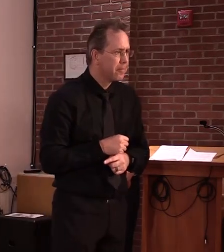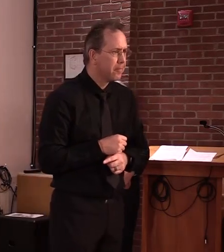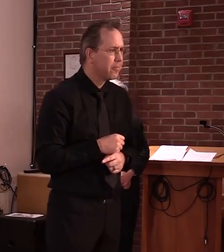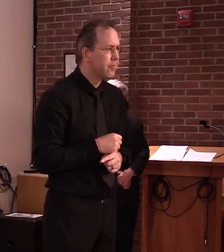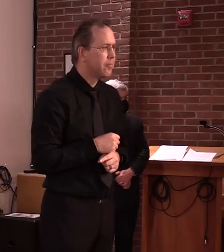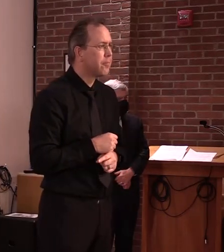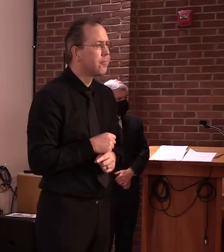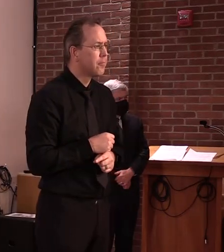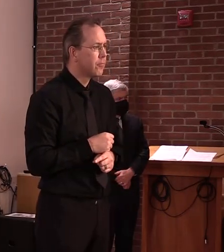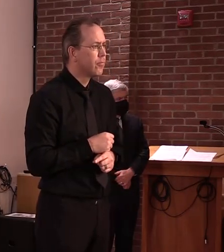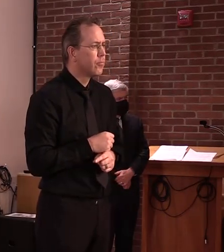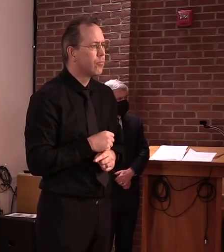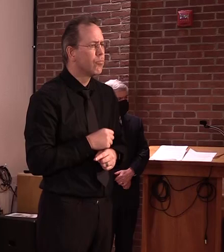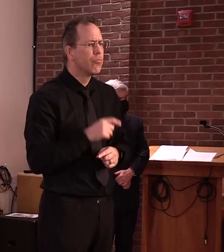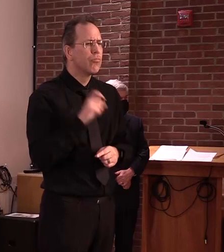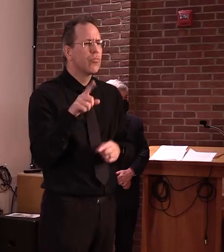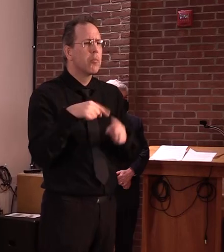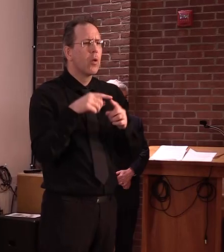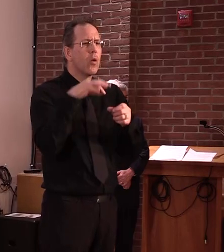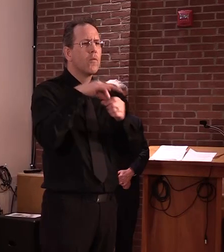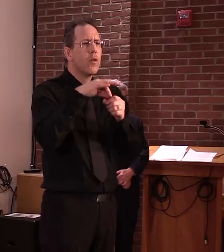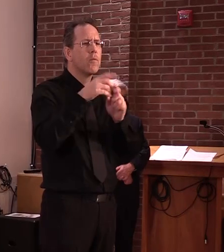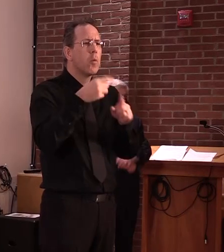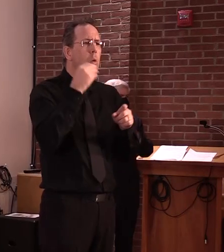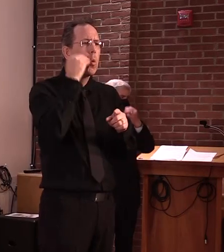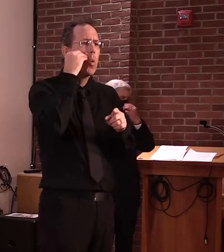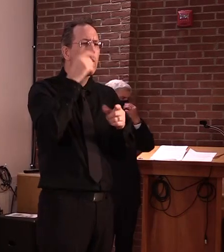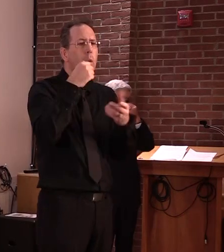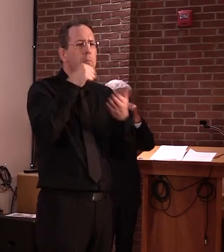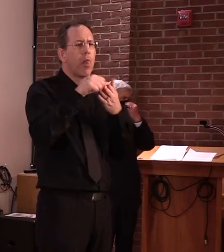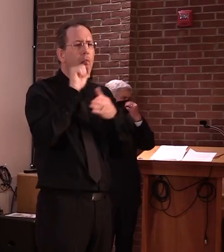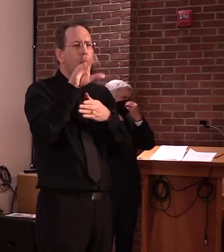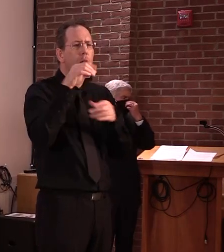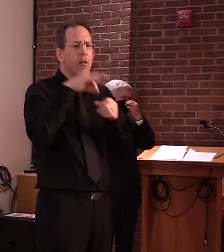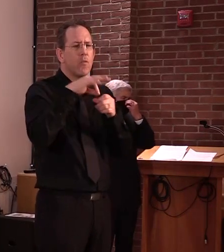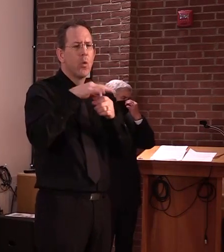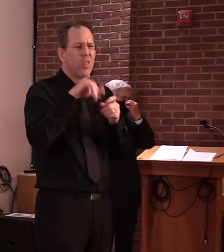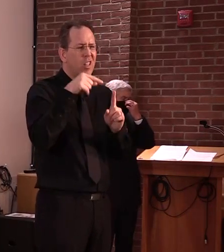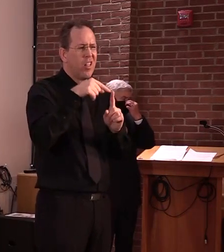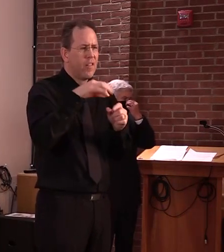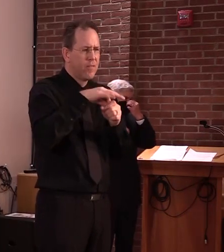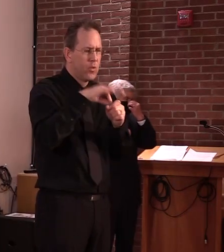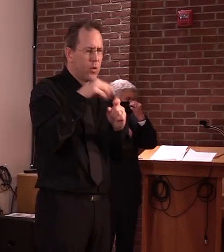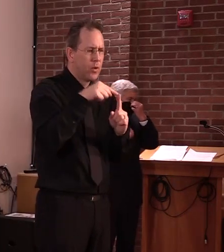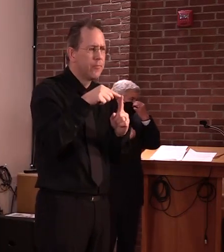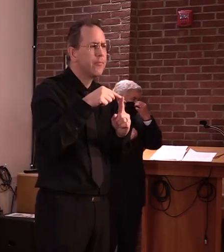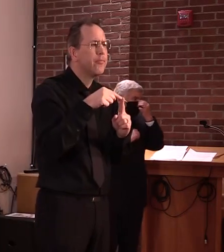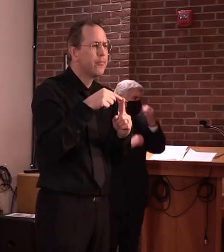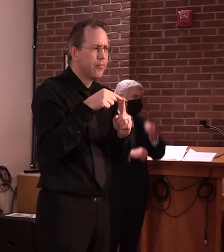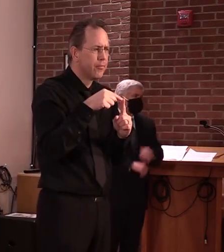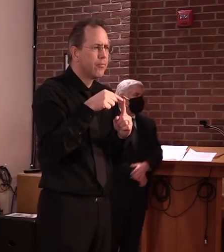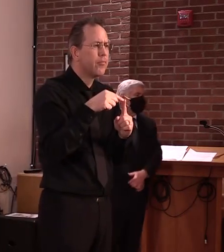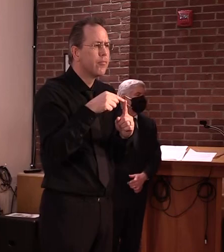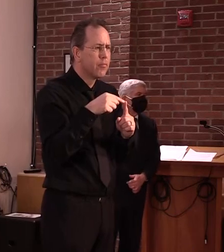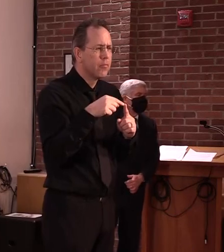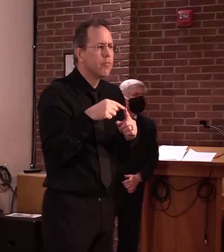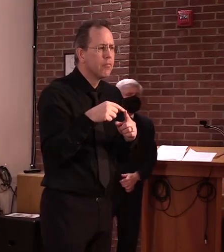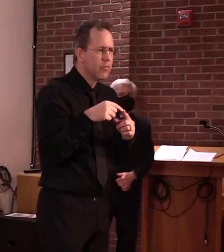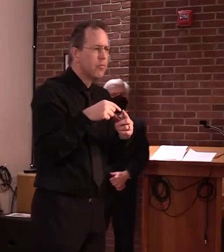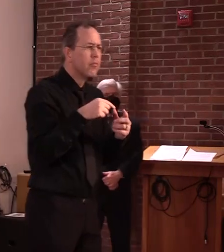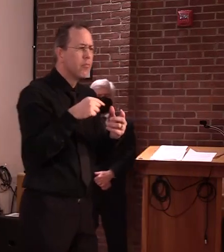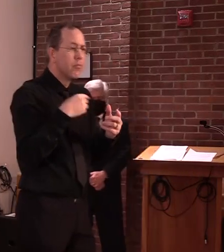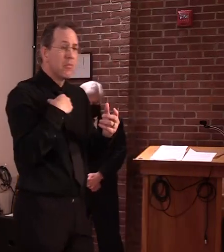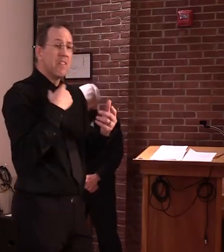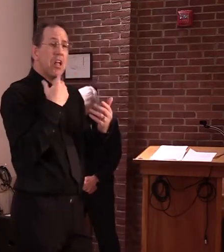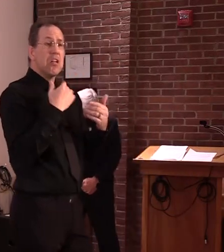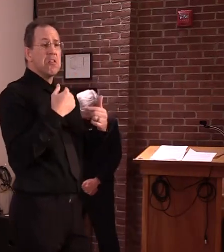So the status quo is currently any Vermonter who deems the virus a concern for going to the polls can ask for one from either